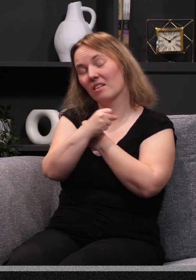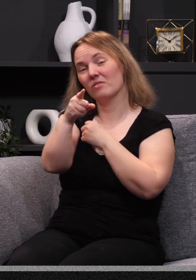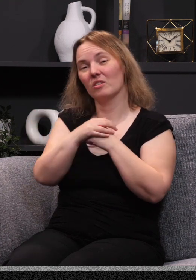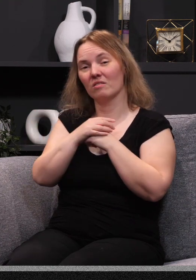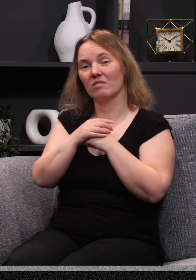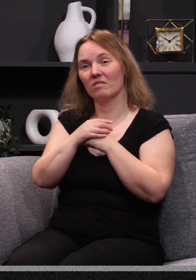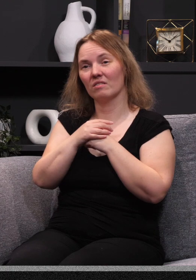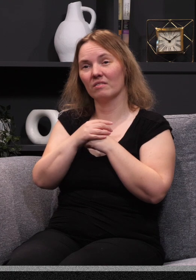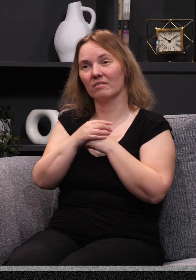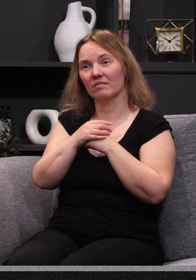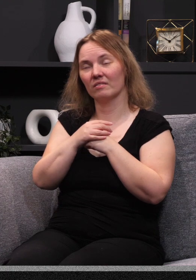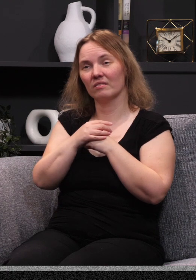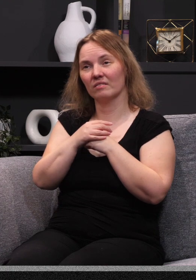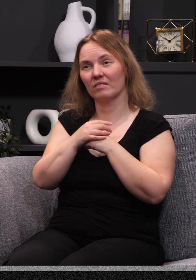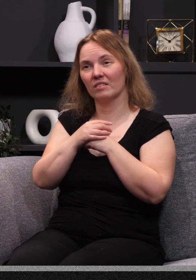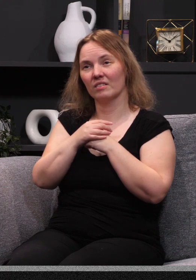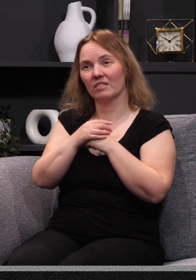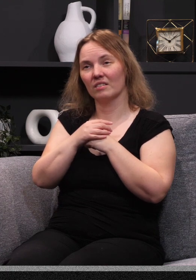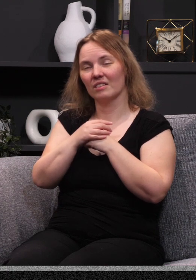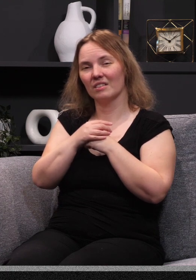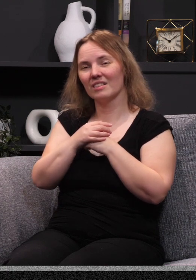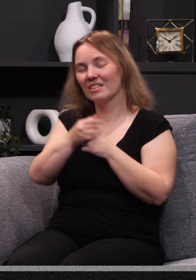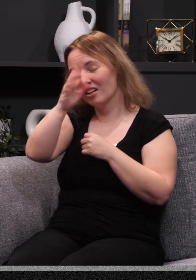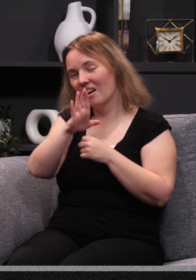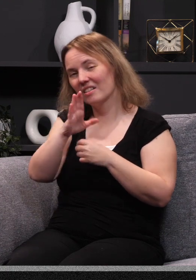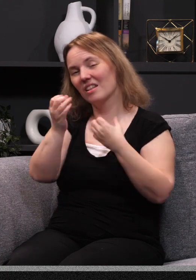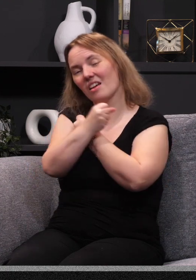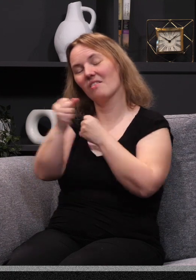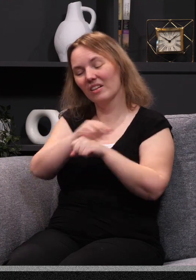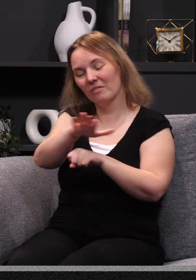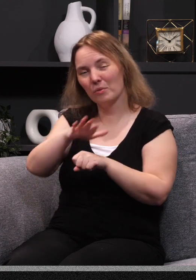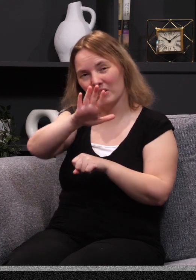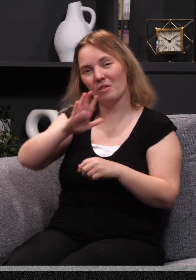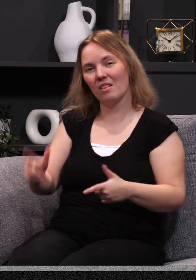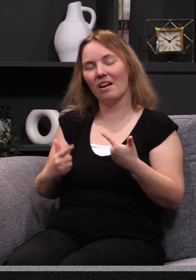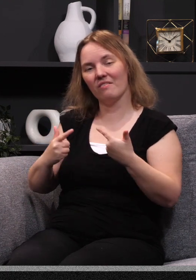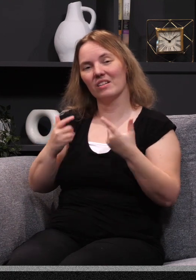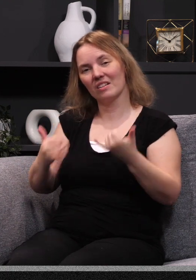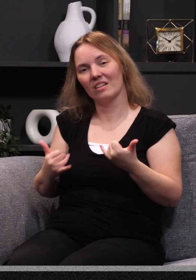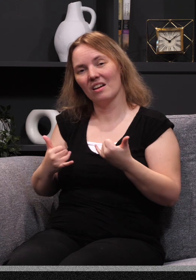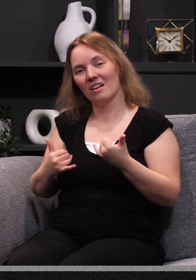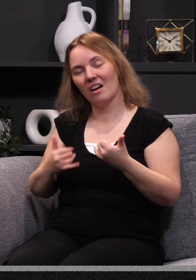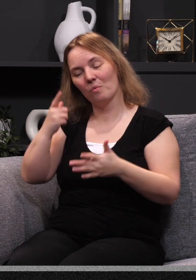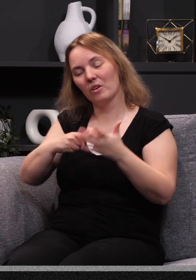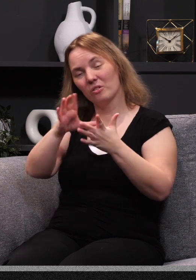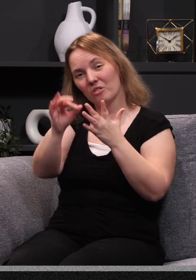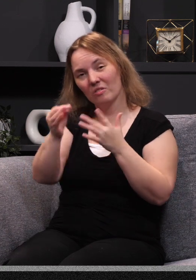God loves you? Does his love actually influence your life today? Does it influence what you think and what you choose to